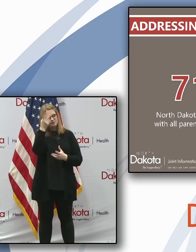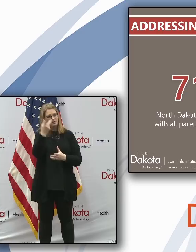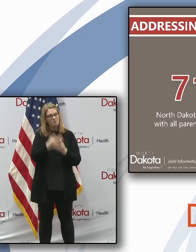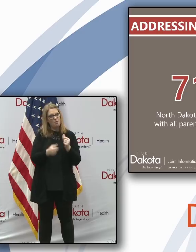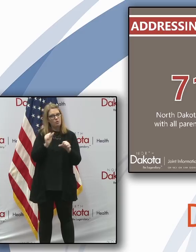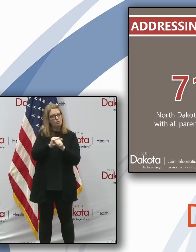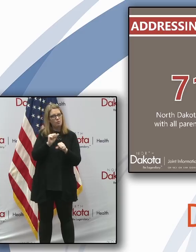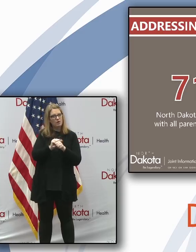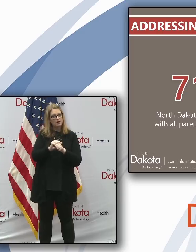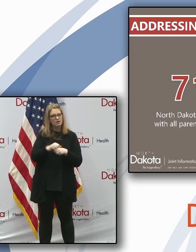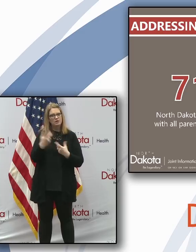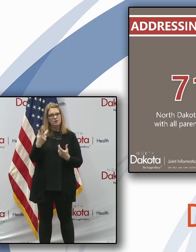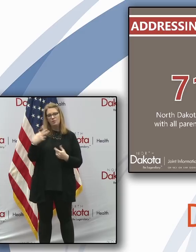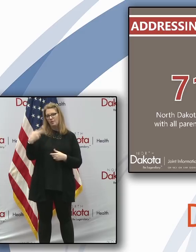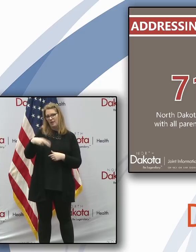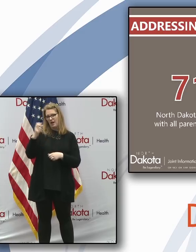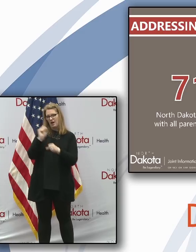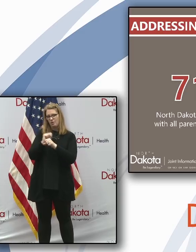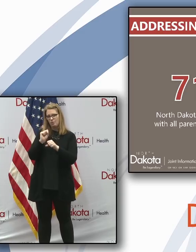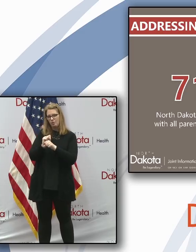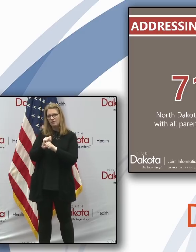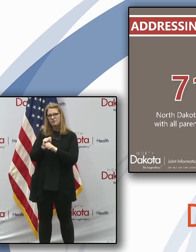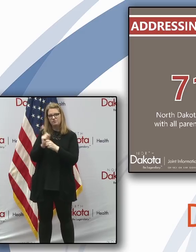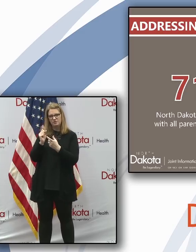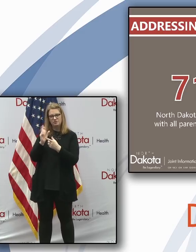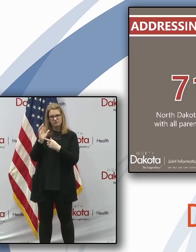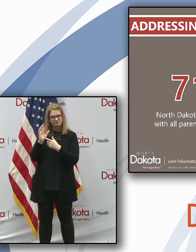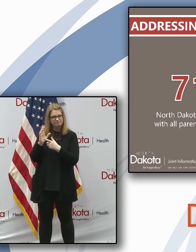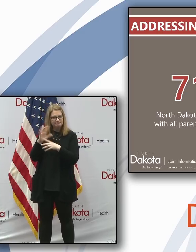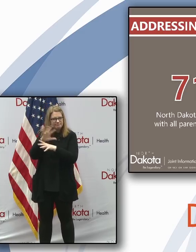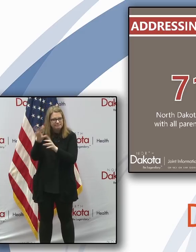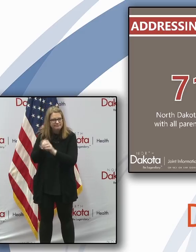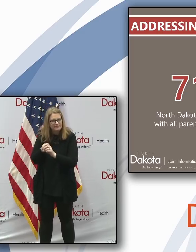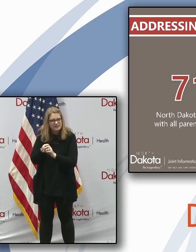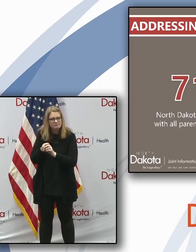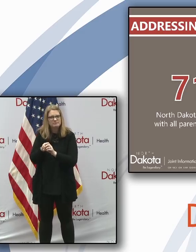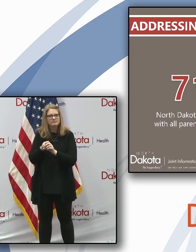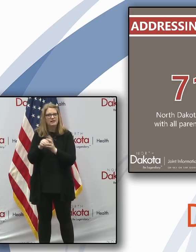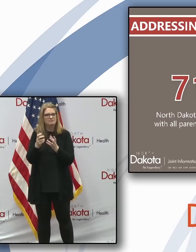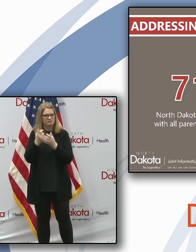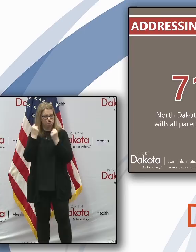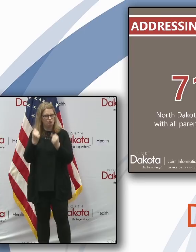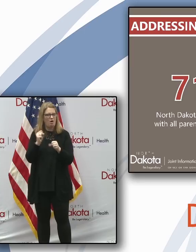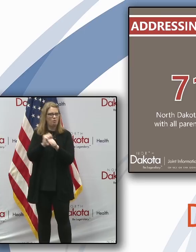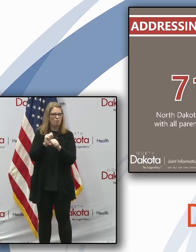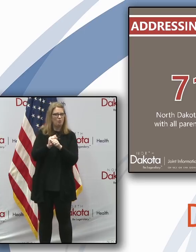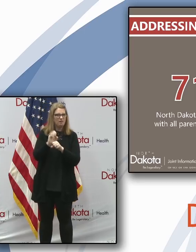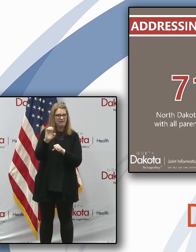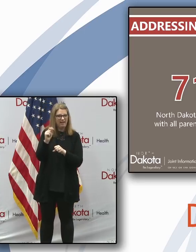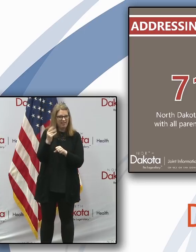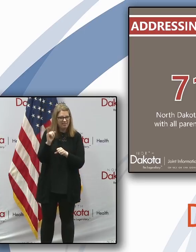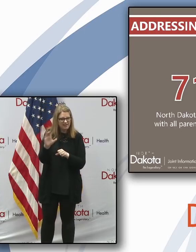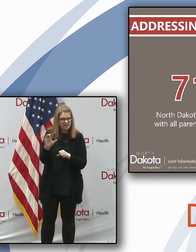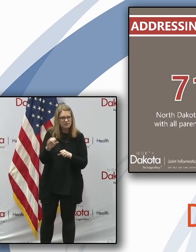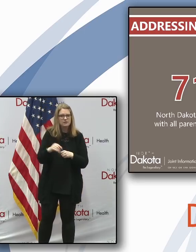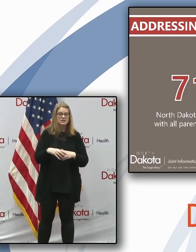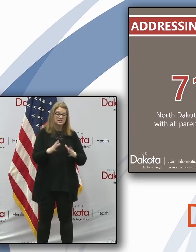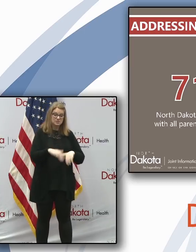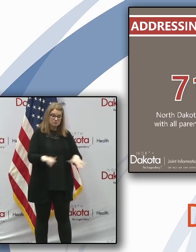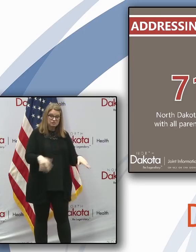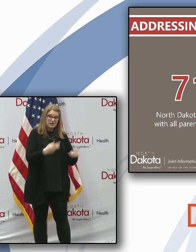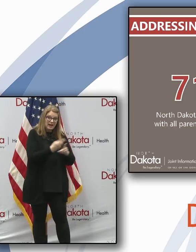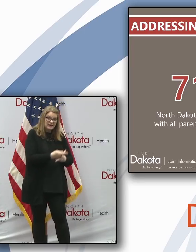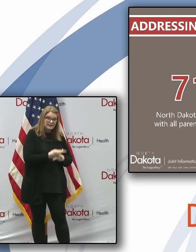with the high workforce participation and the strong work ethic in our state. So, not surprising. And child care in North Dakota,